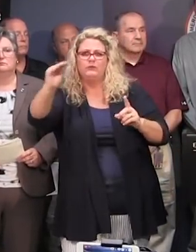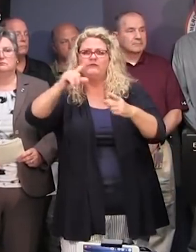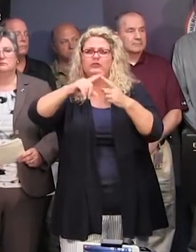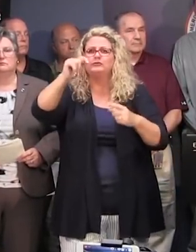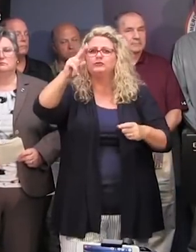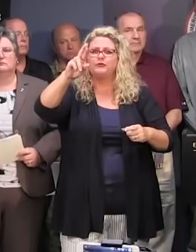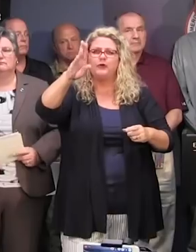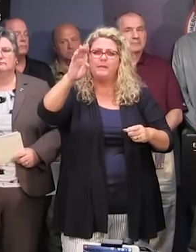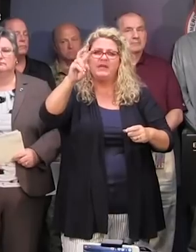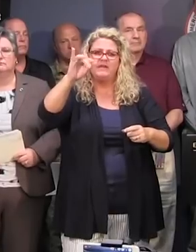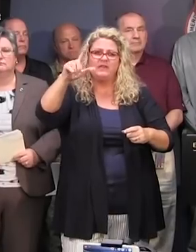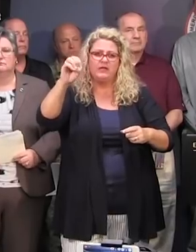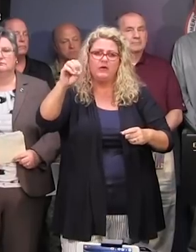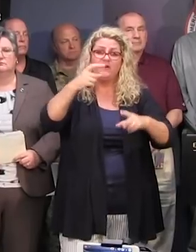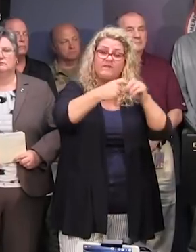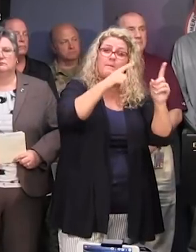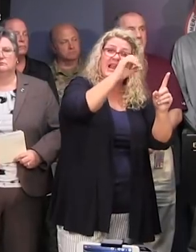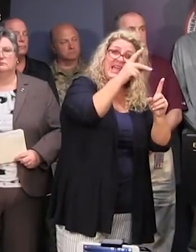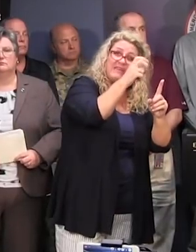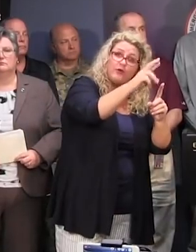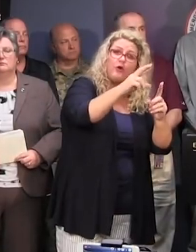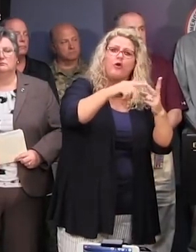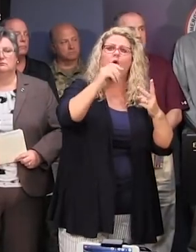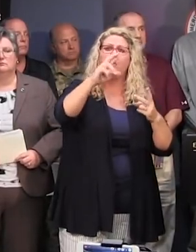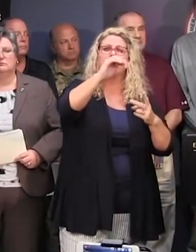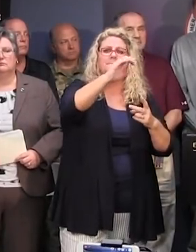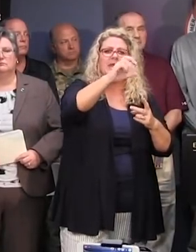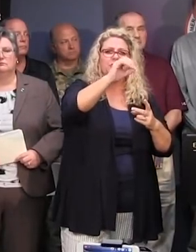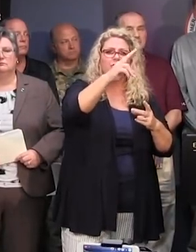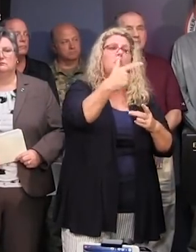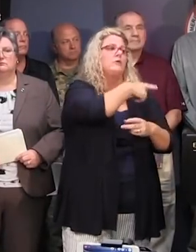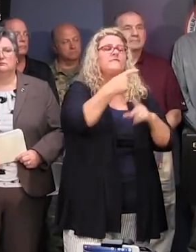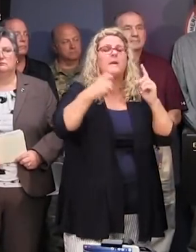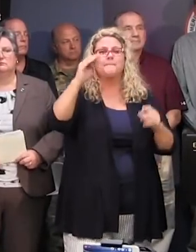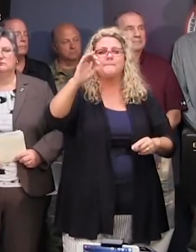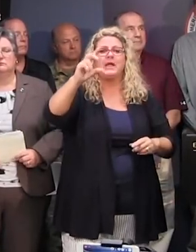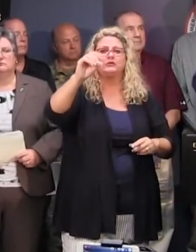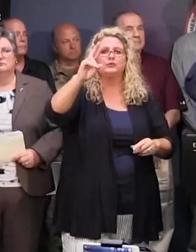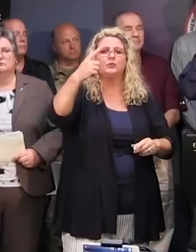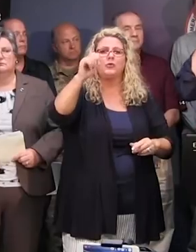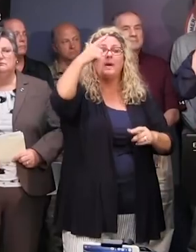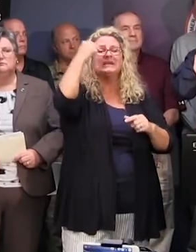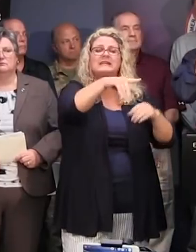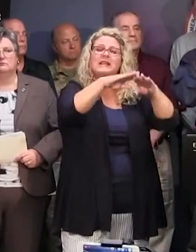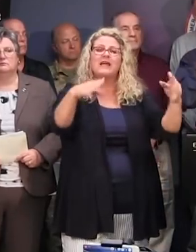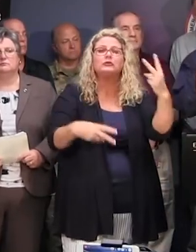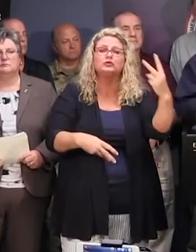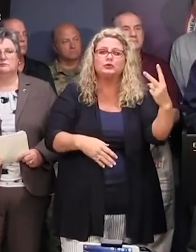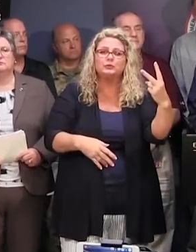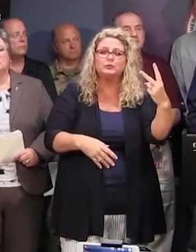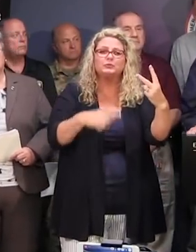secure facility. Is that from Lieber to Turbyville or McDougal? I think McDougal, yeah. McDougal is a level two facility,